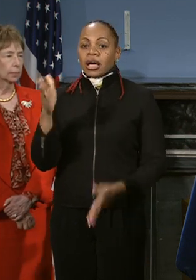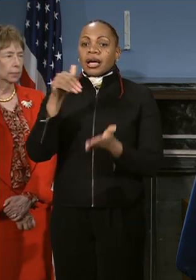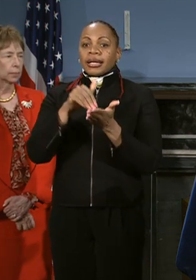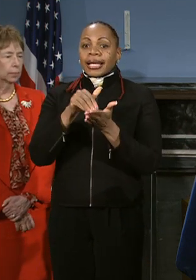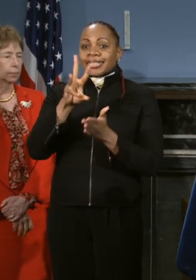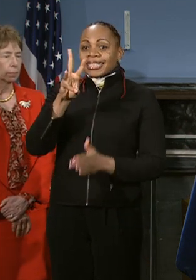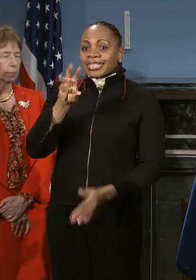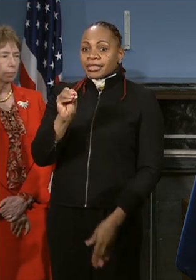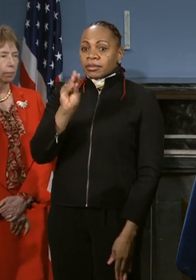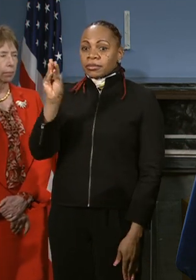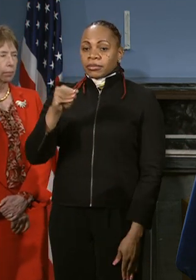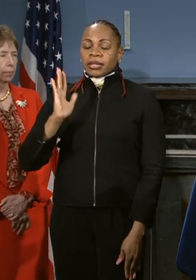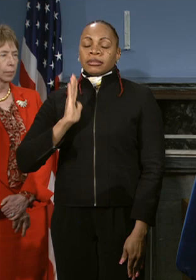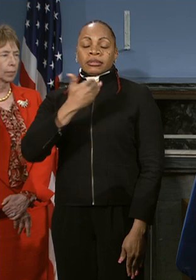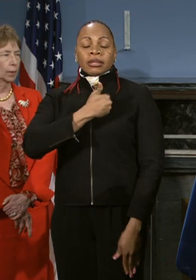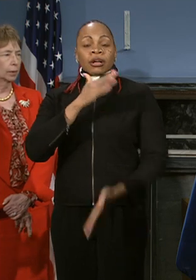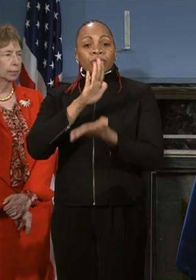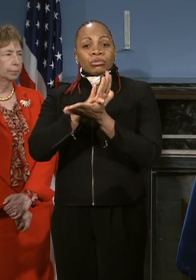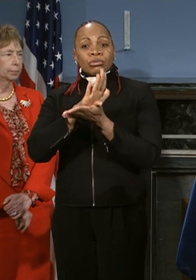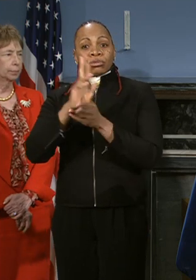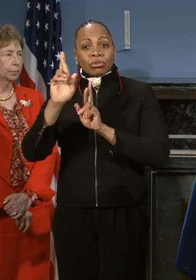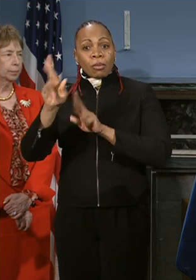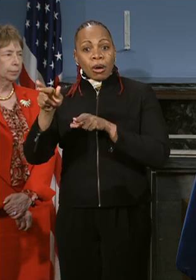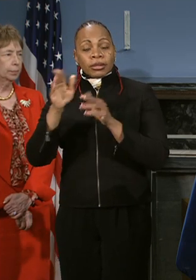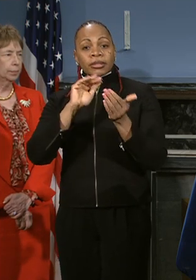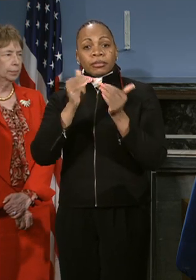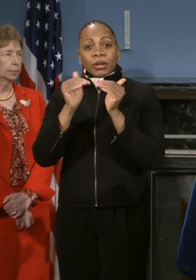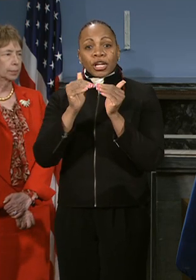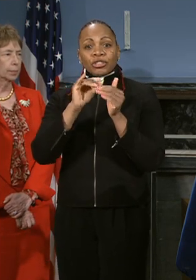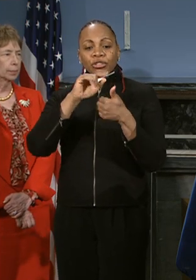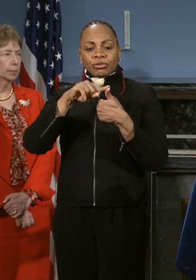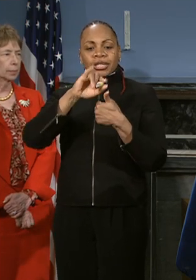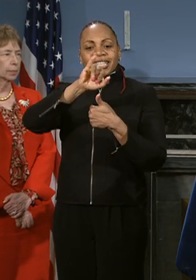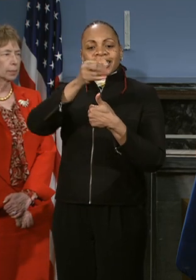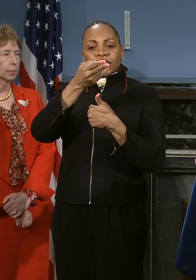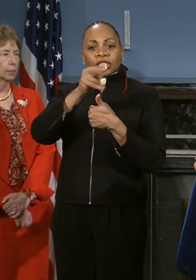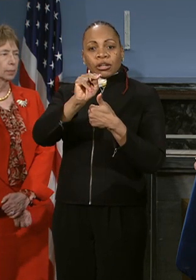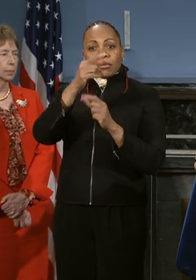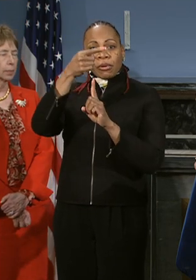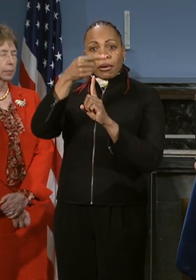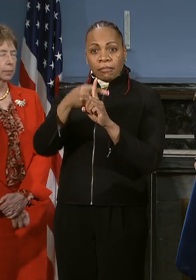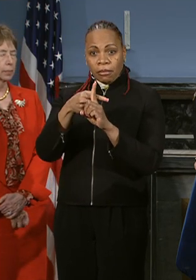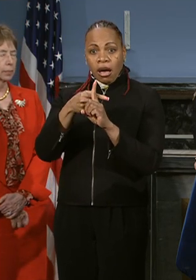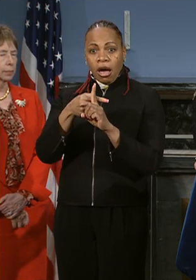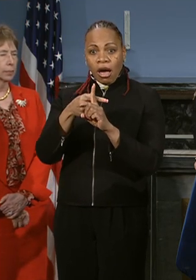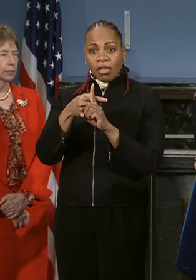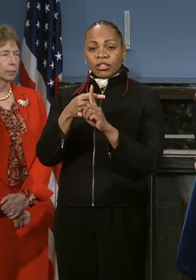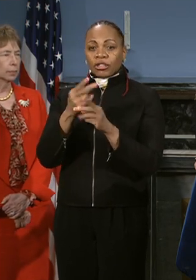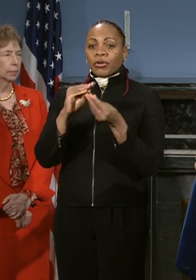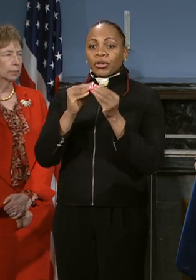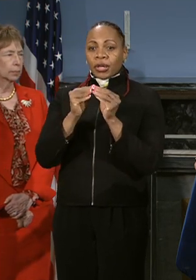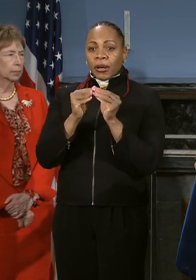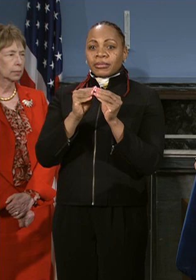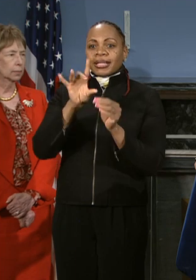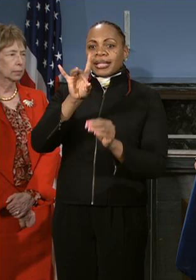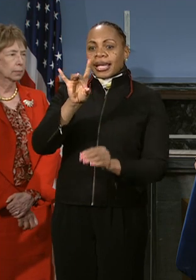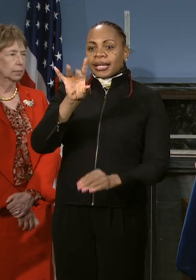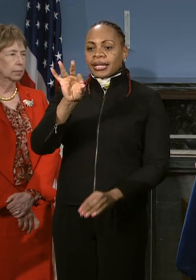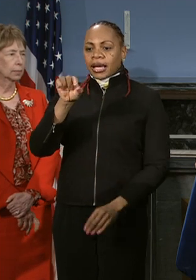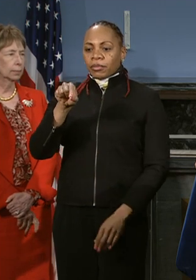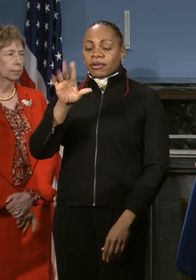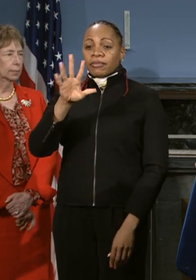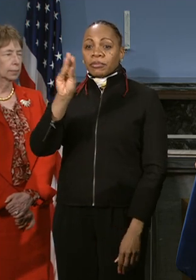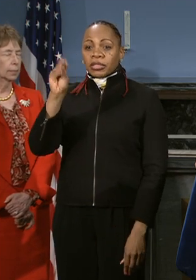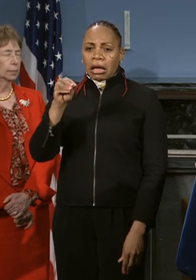60% of our schools reporting. And that compares to the January month-to-date figure of 89.5%. So a little